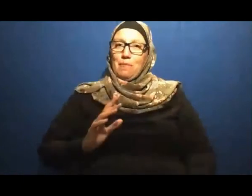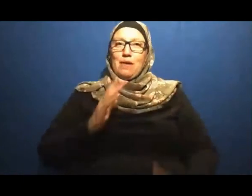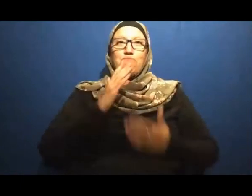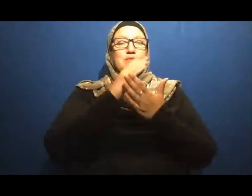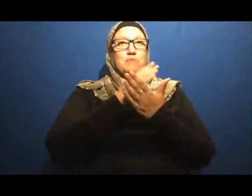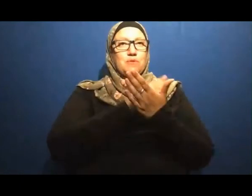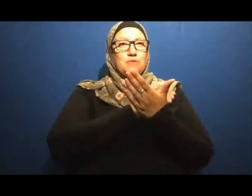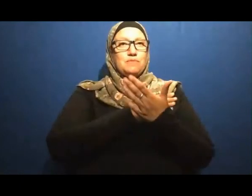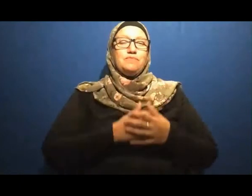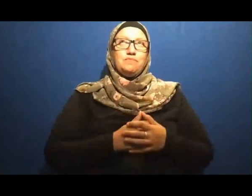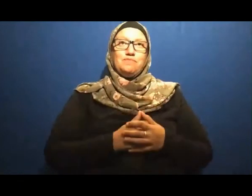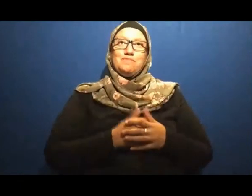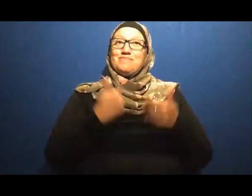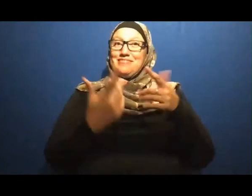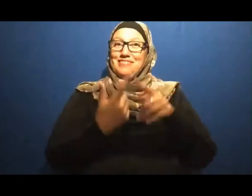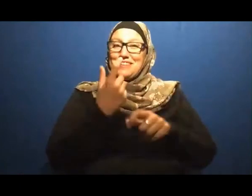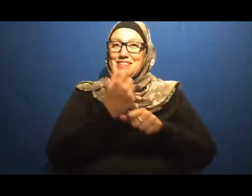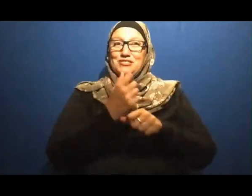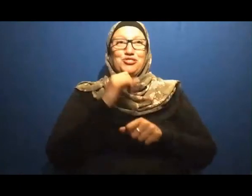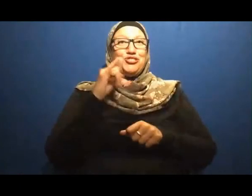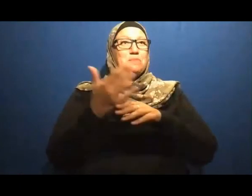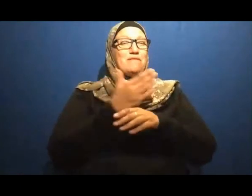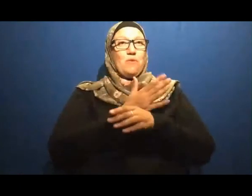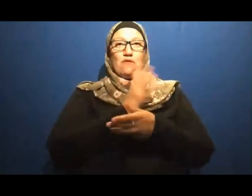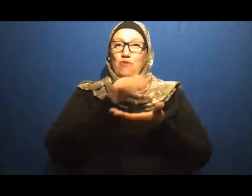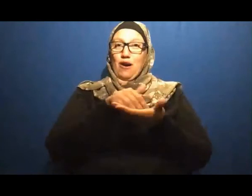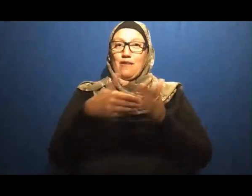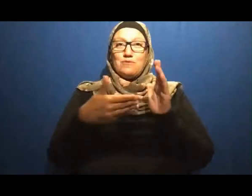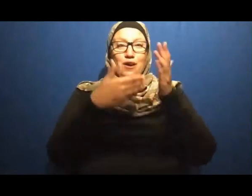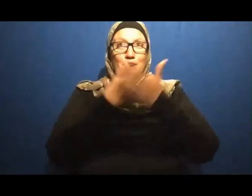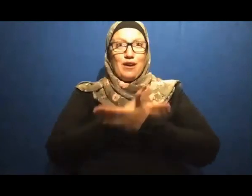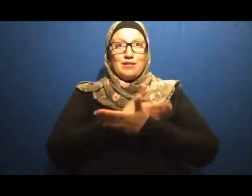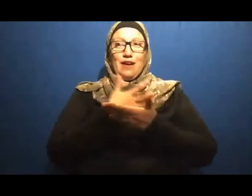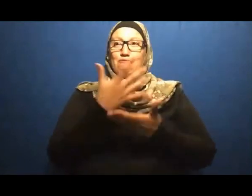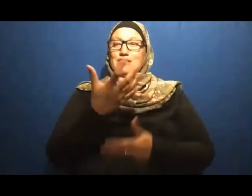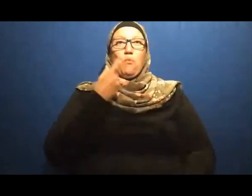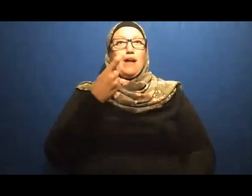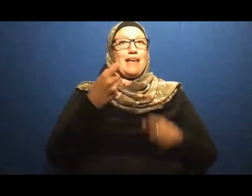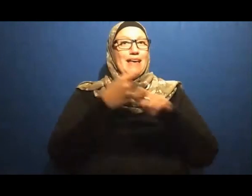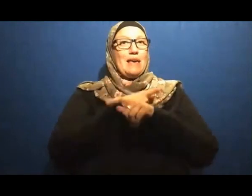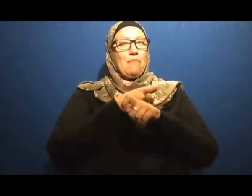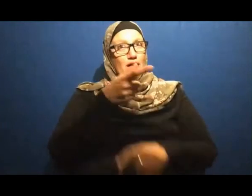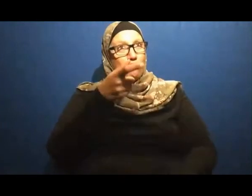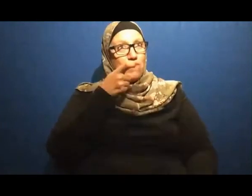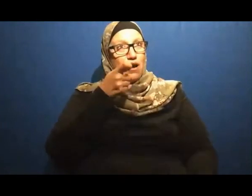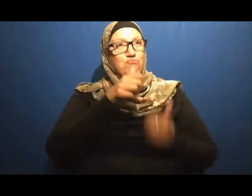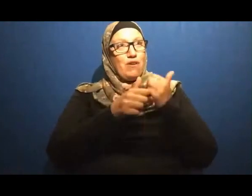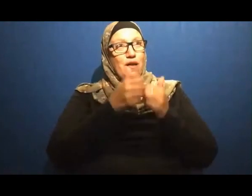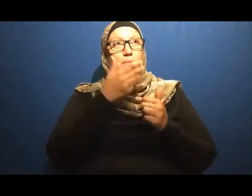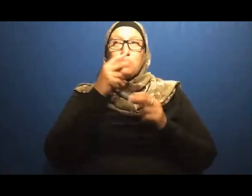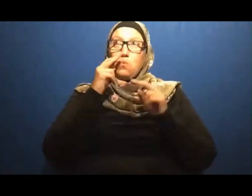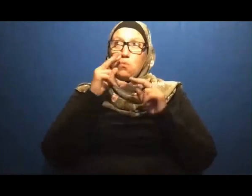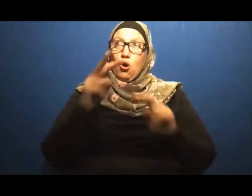before I come I received another email And I invited the brother to make sure That you join us on Facebook, YouTube However